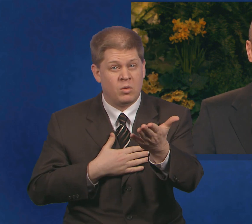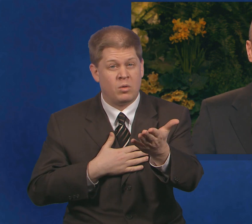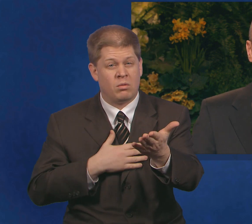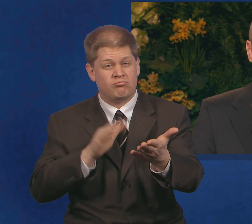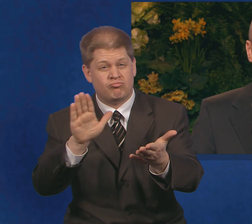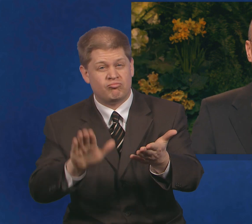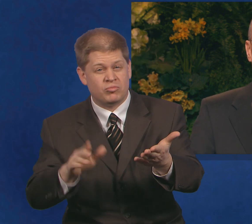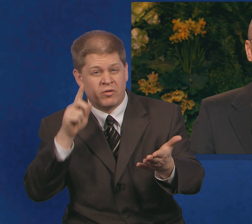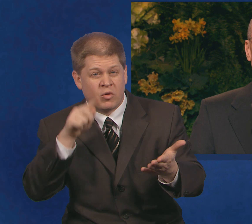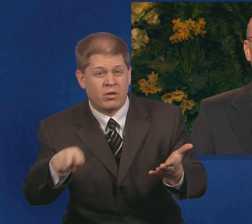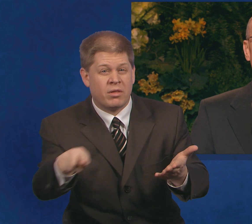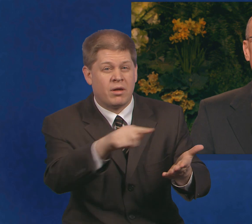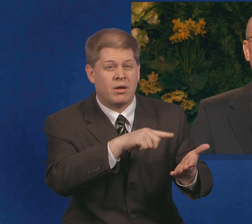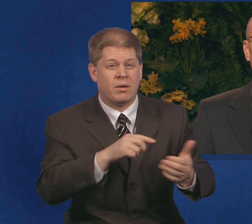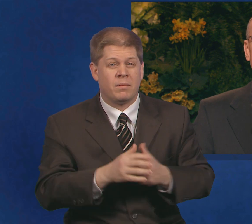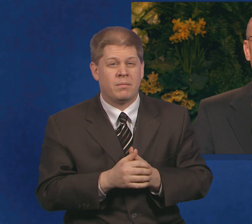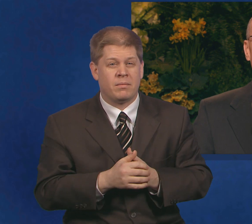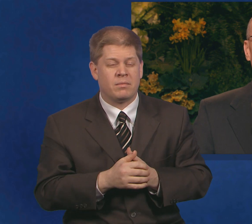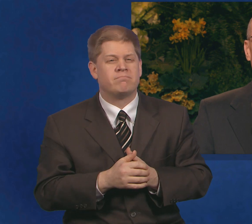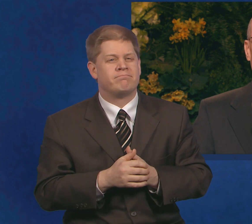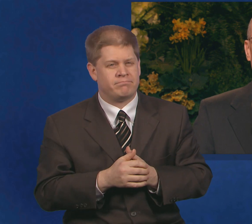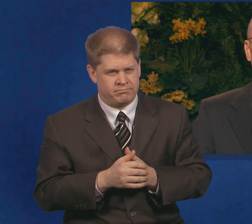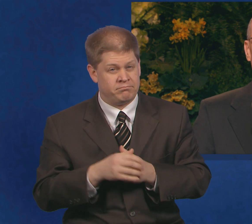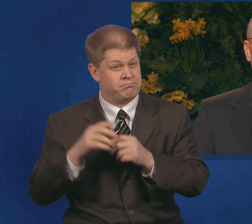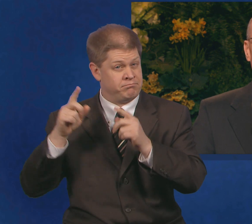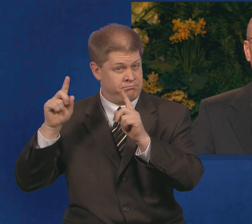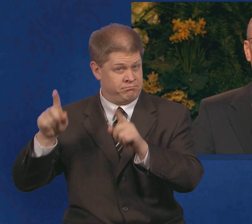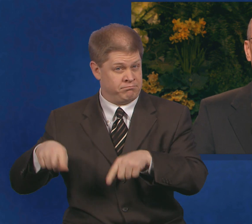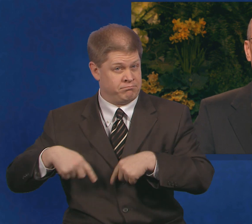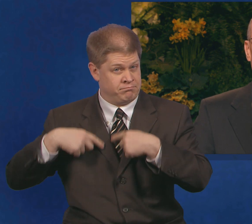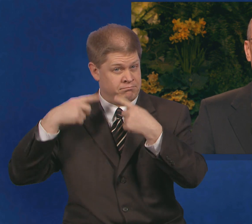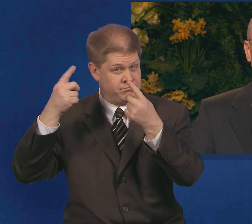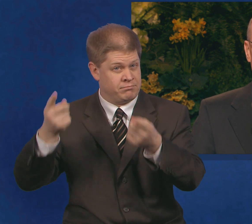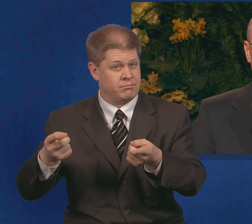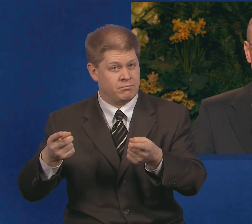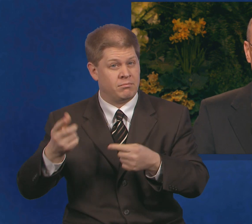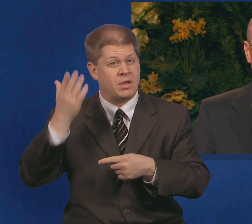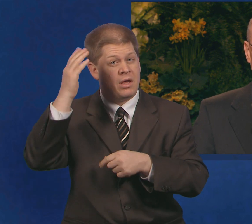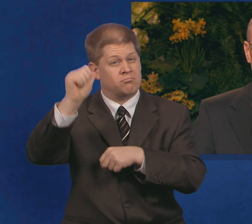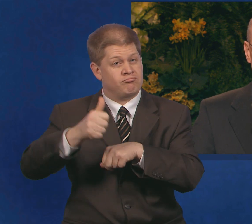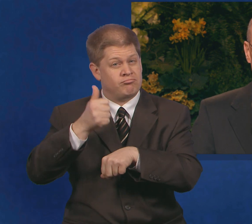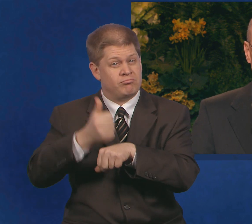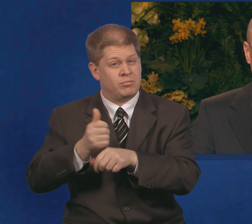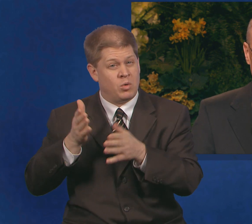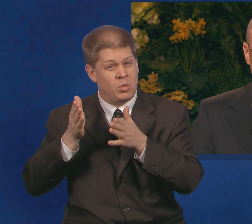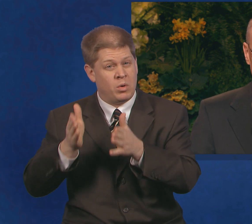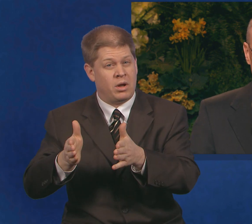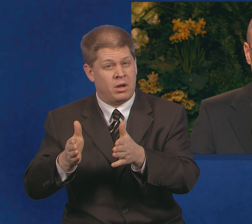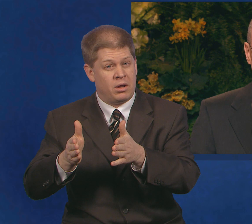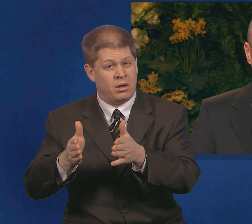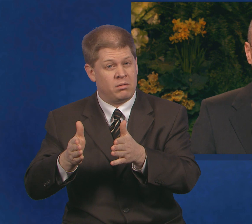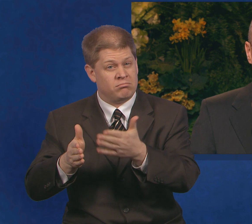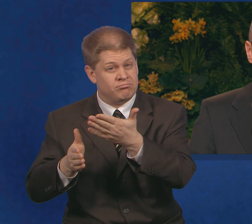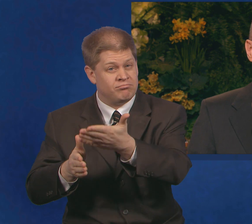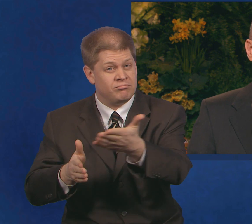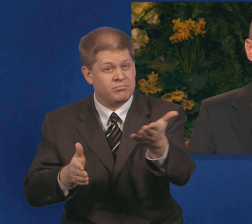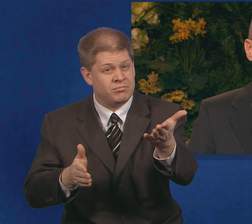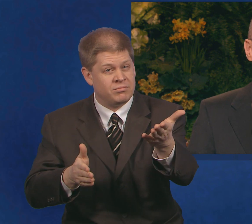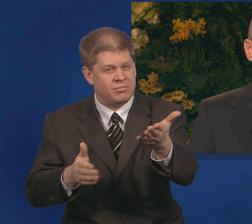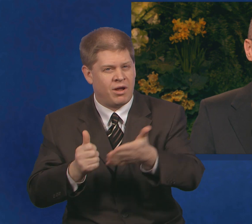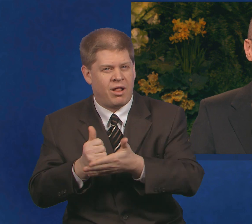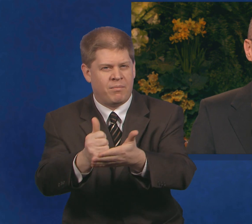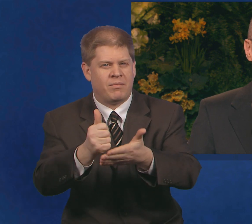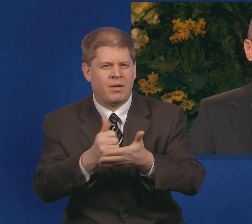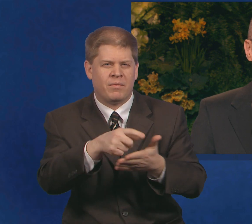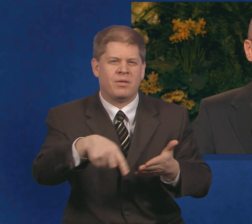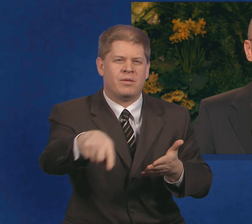them, He has, from the beginning of time, provided ways for His disciples to help.